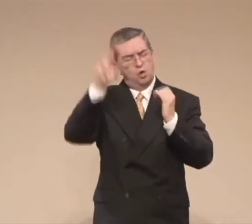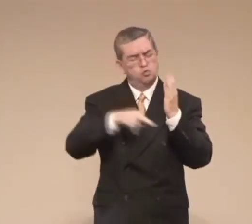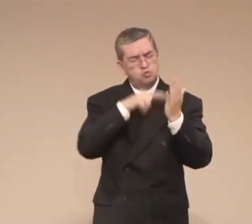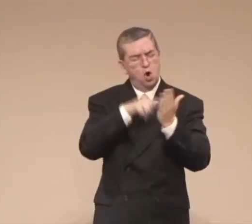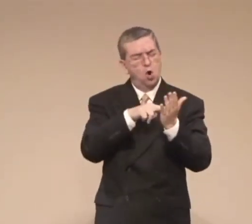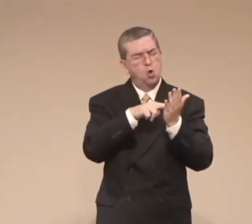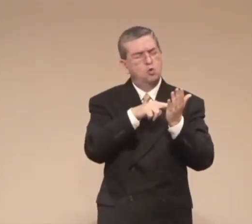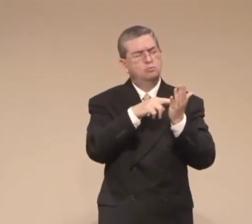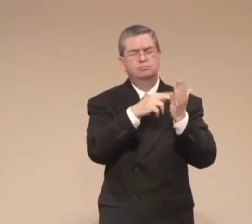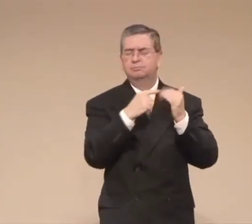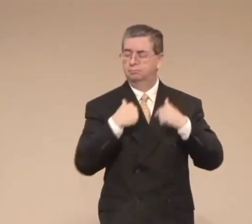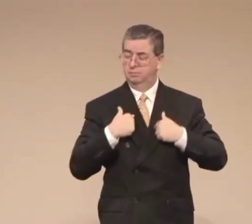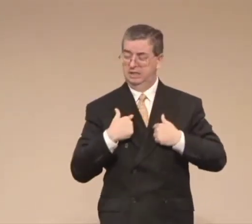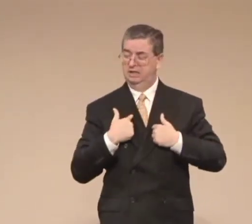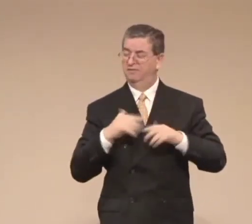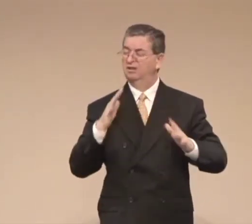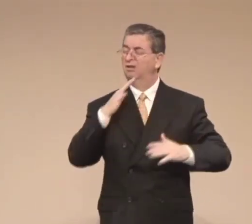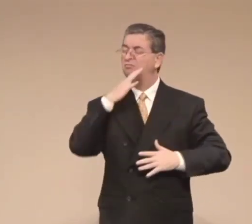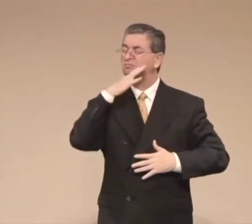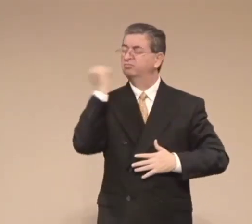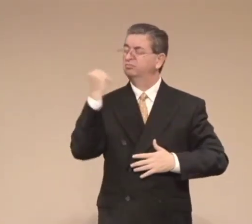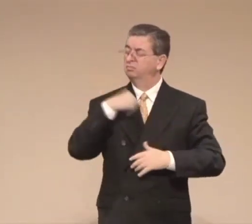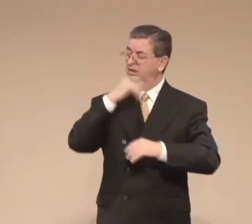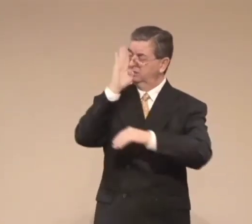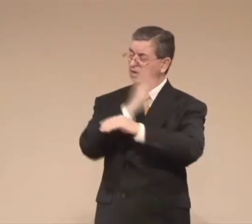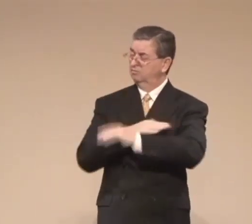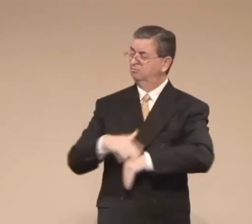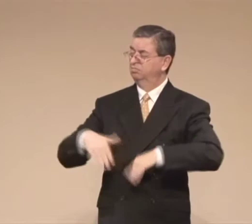that can recognize the role of the father